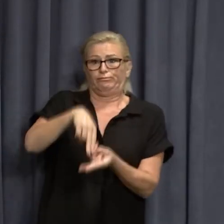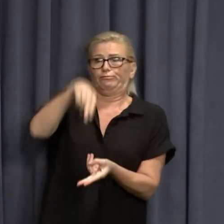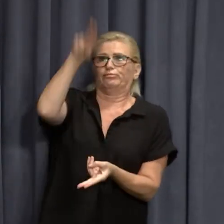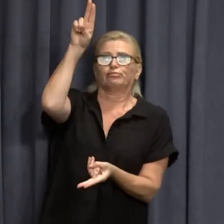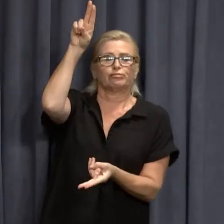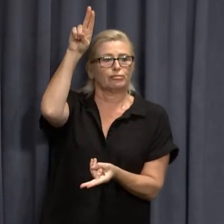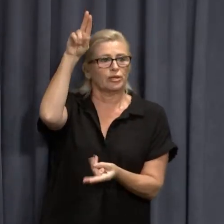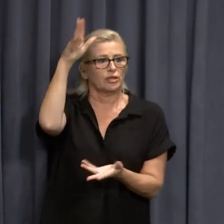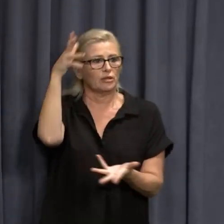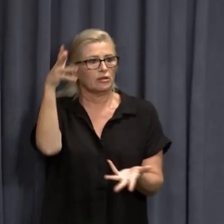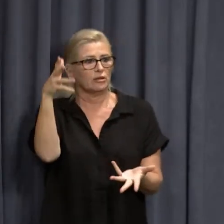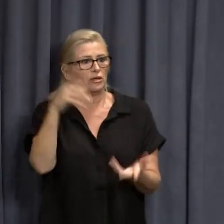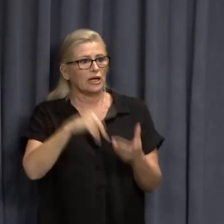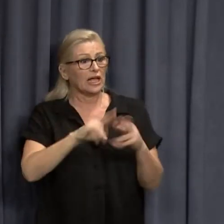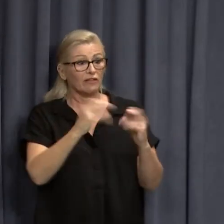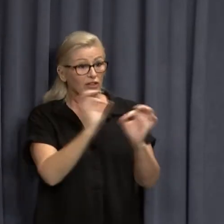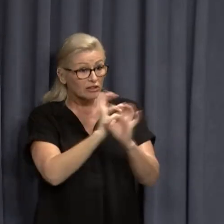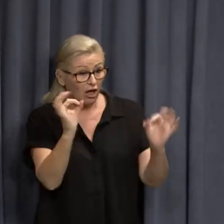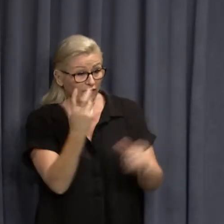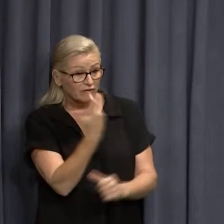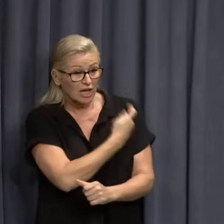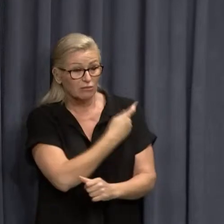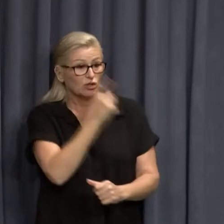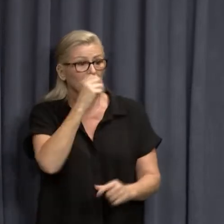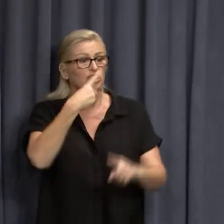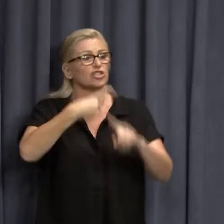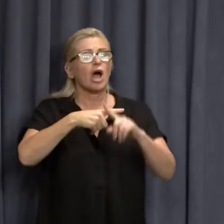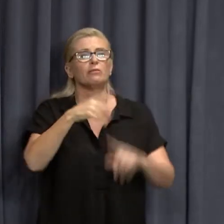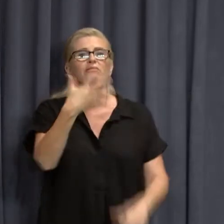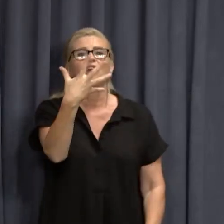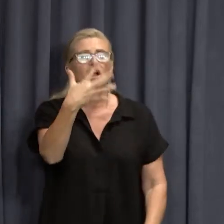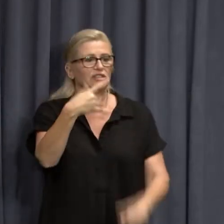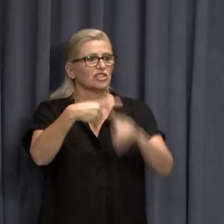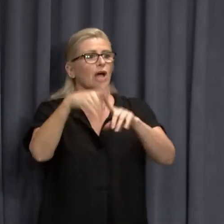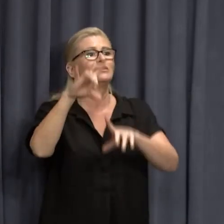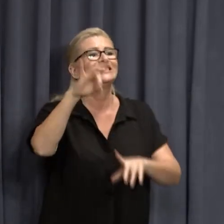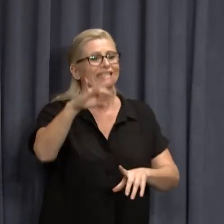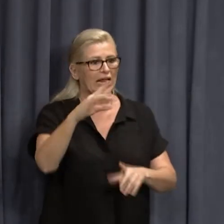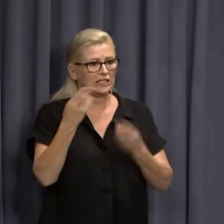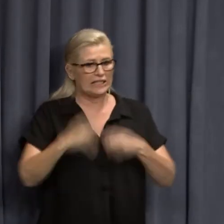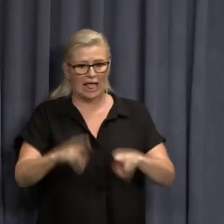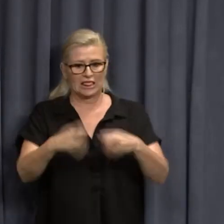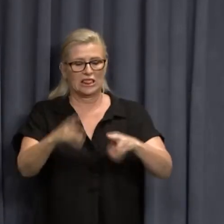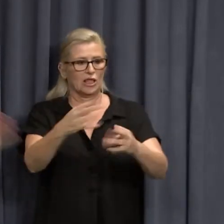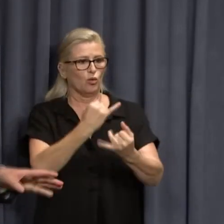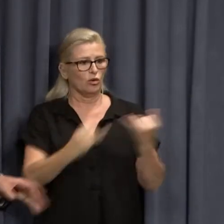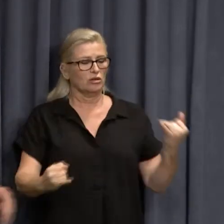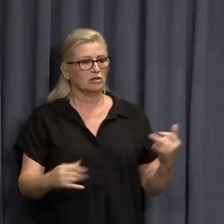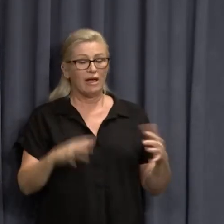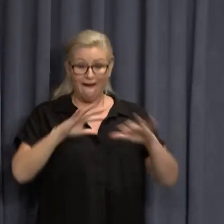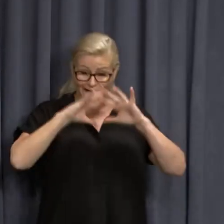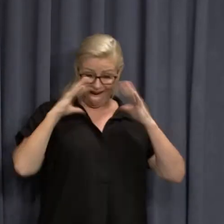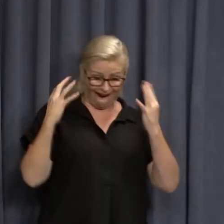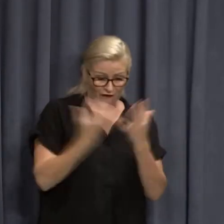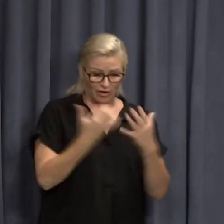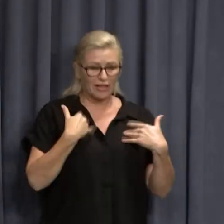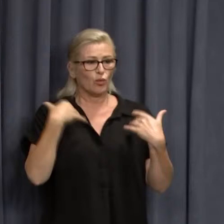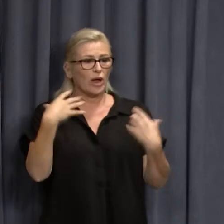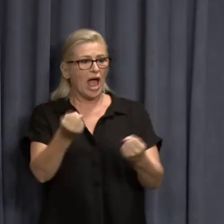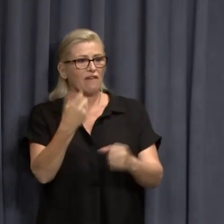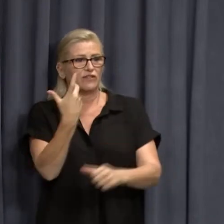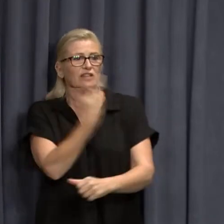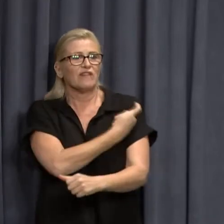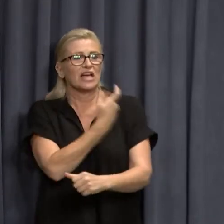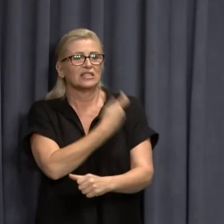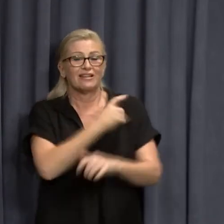So without the vaccination program, you could probably multiply that by five or 10. So the vaccination program and everything we've done and all the states